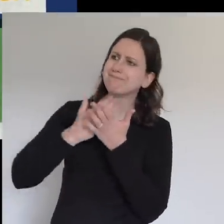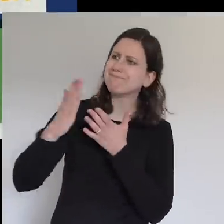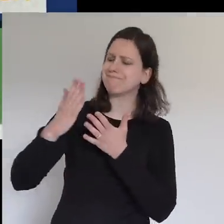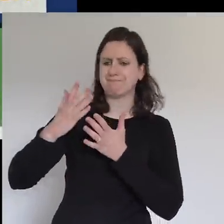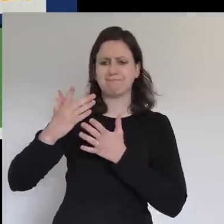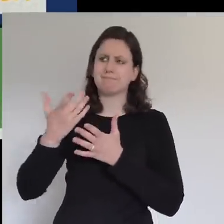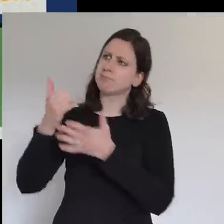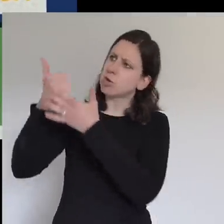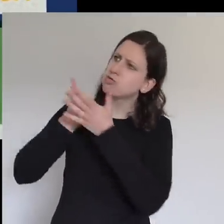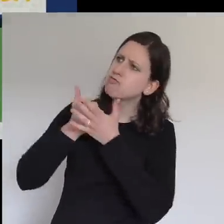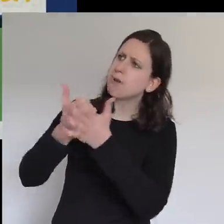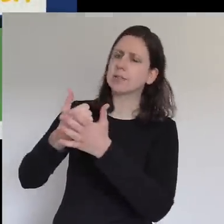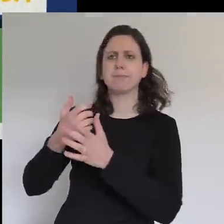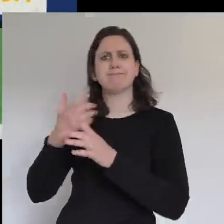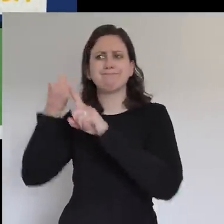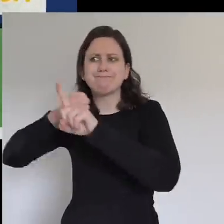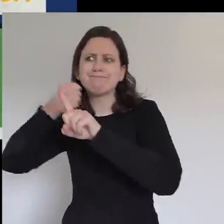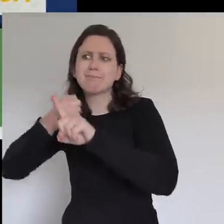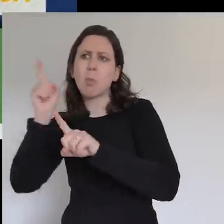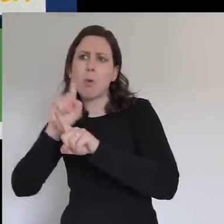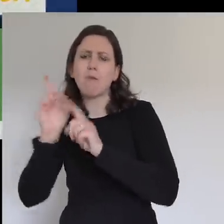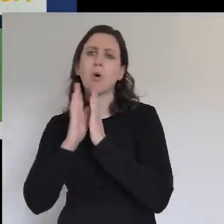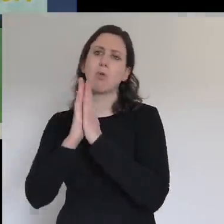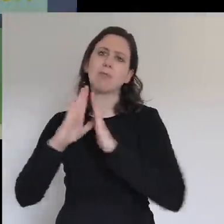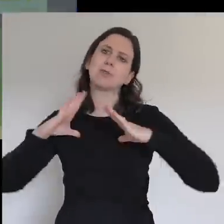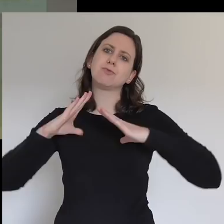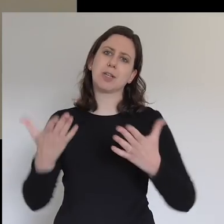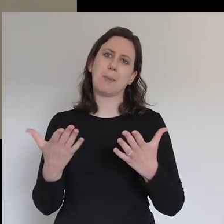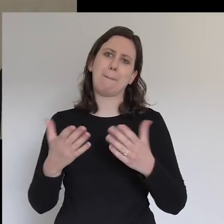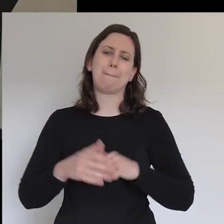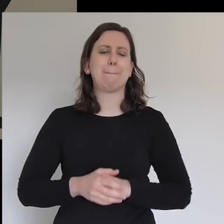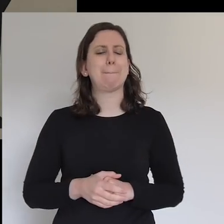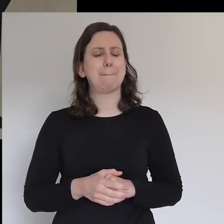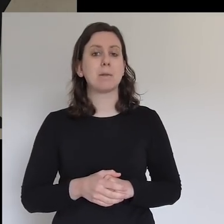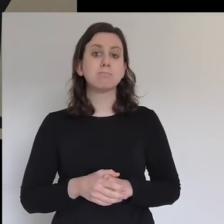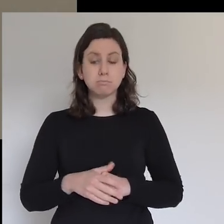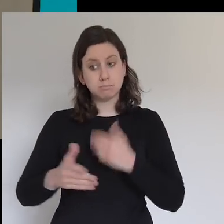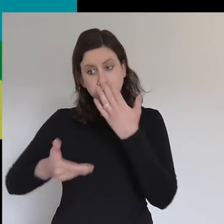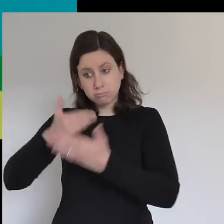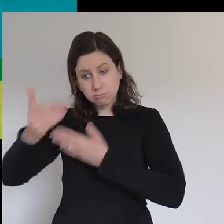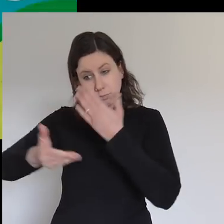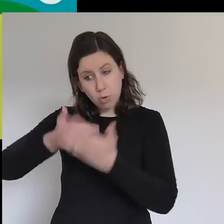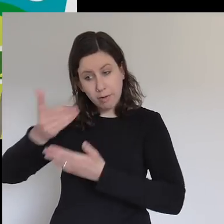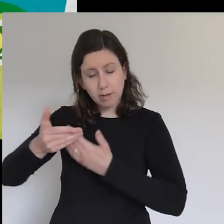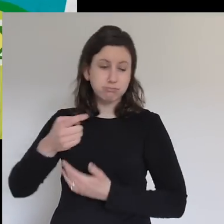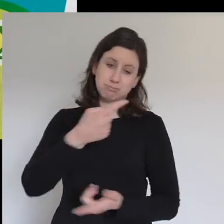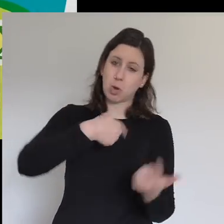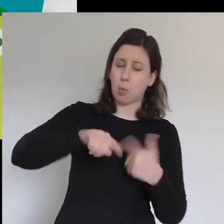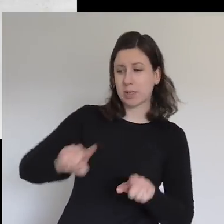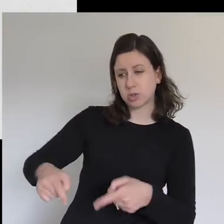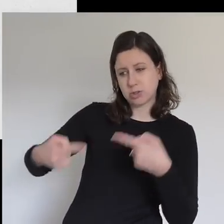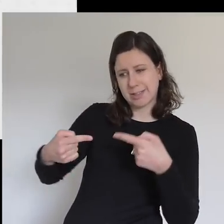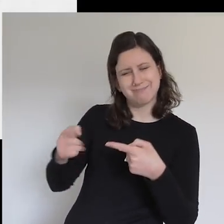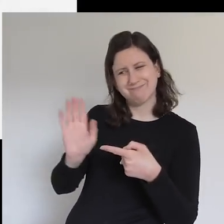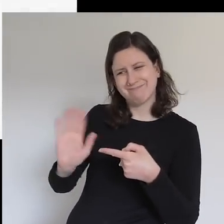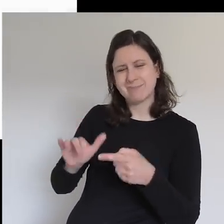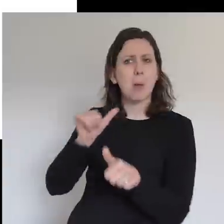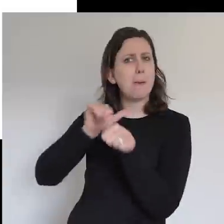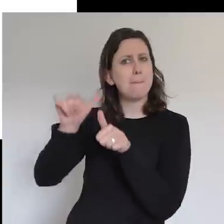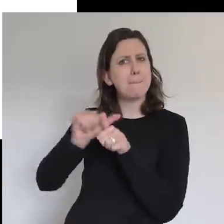liberty of all. We challenge the story. We say there's a better way. And we're all